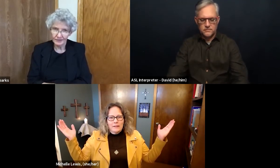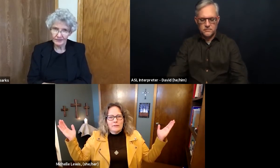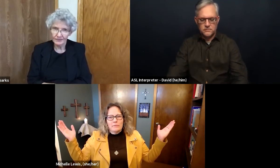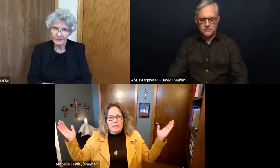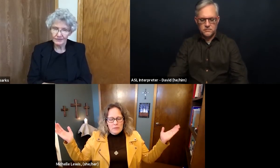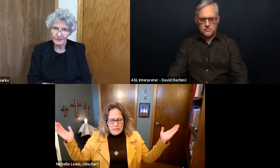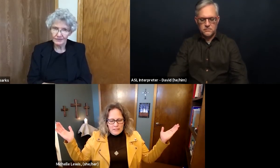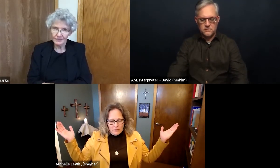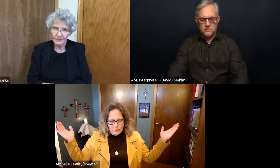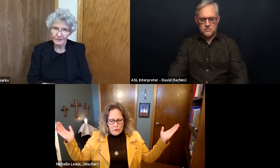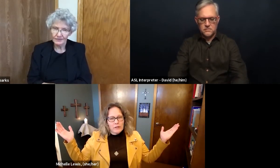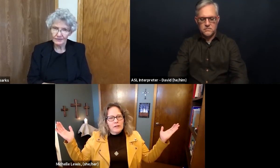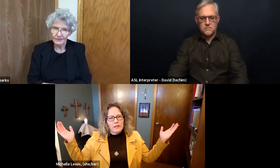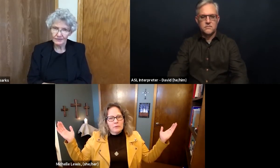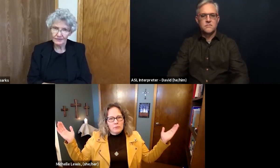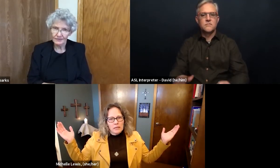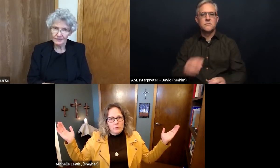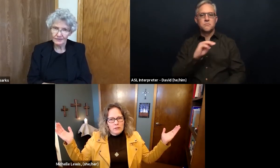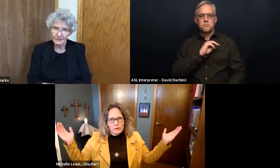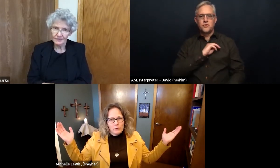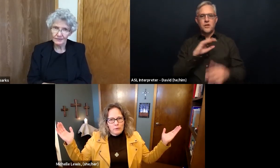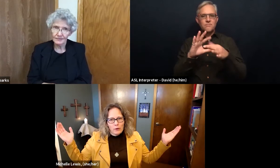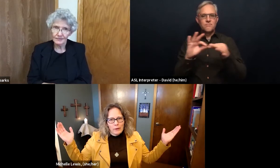May the peace of the Lord be with you always.